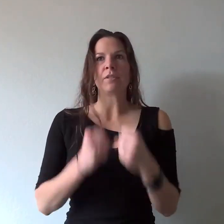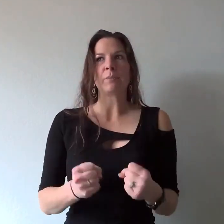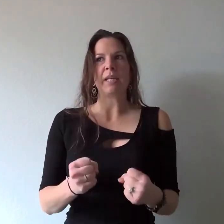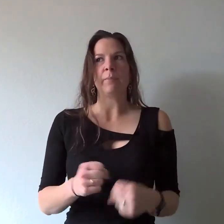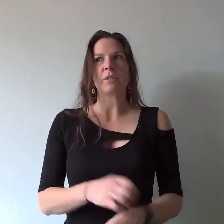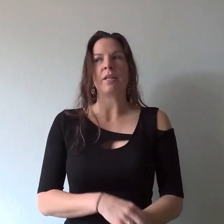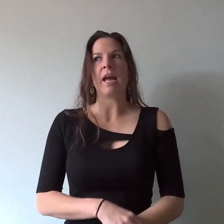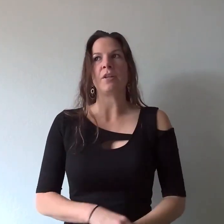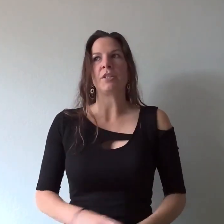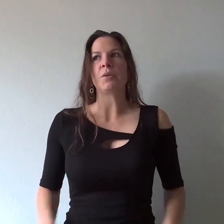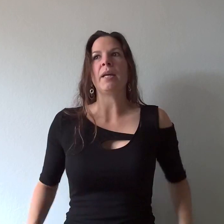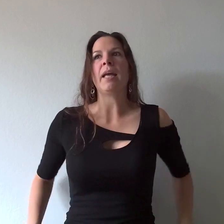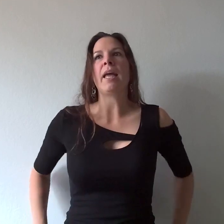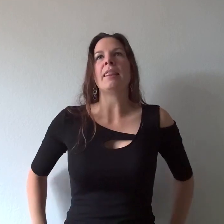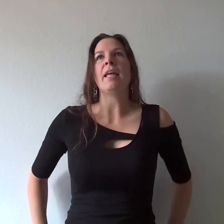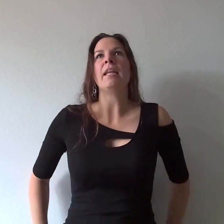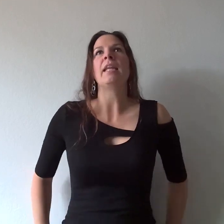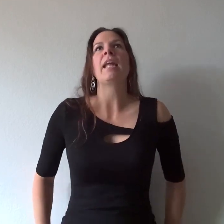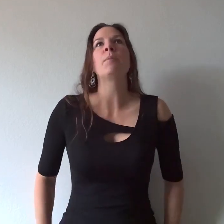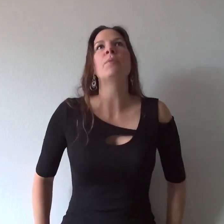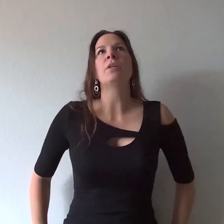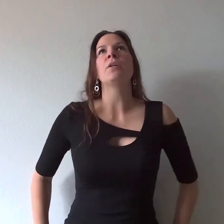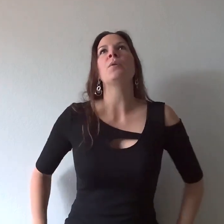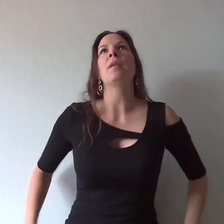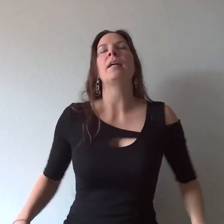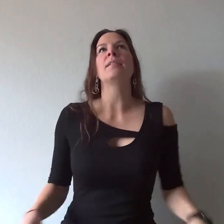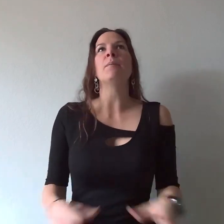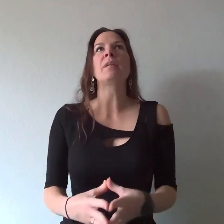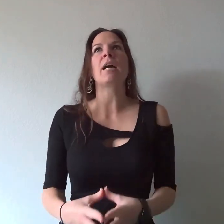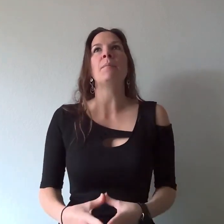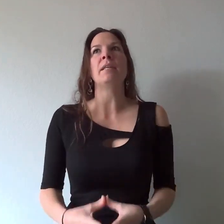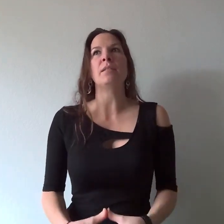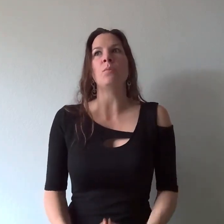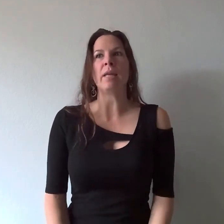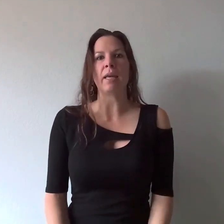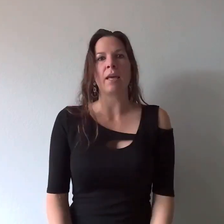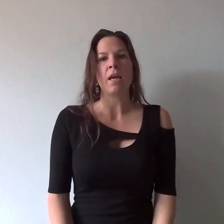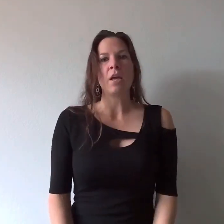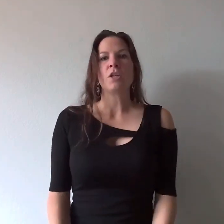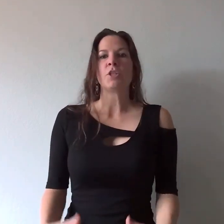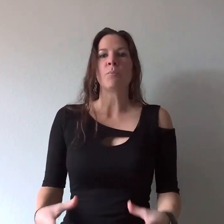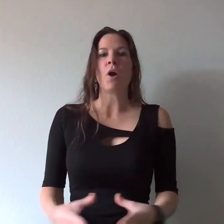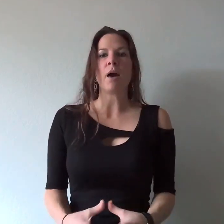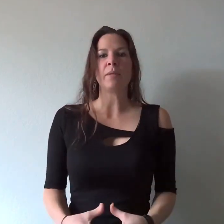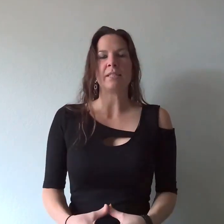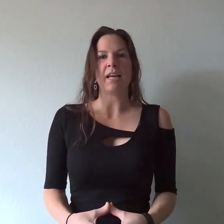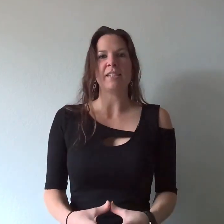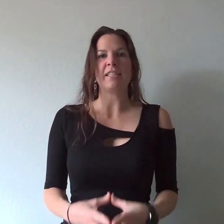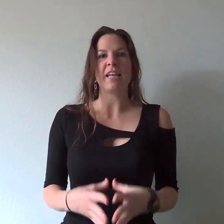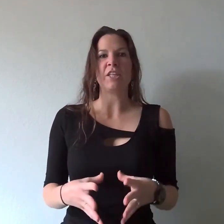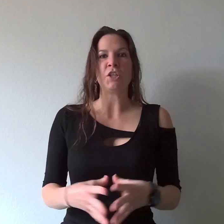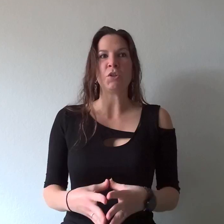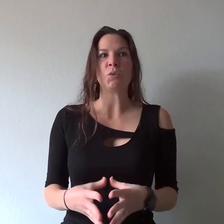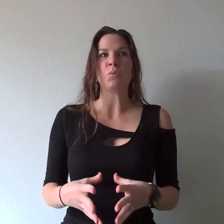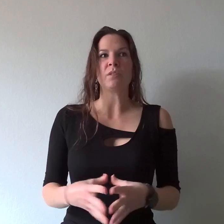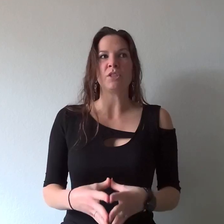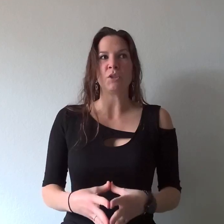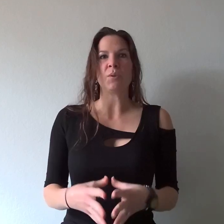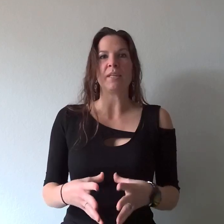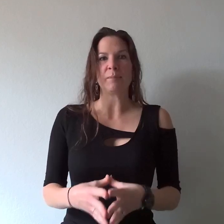some tips on how to do it and then enable you that sometime this week to promise us that you will do this